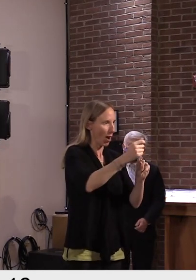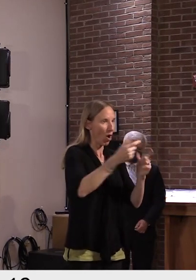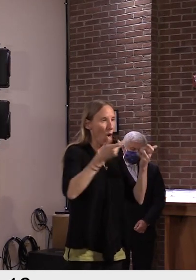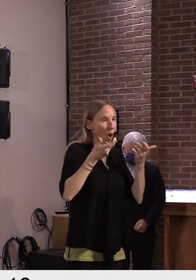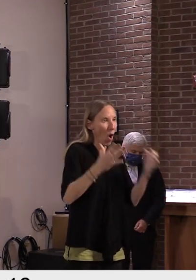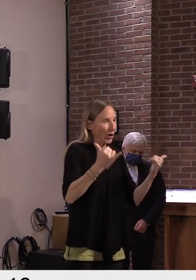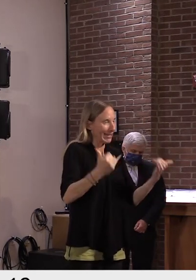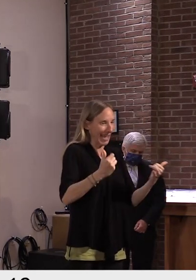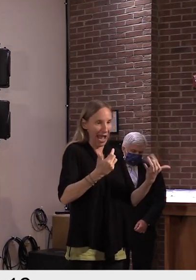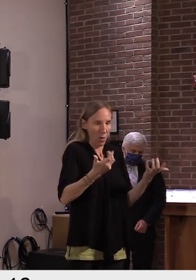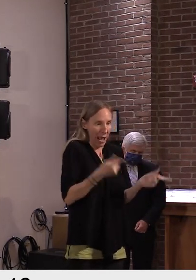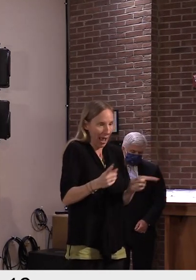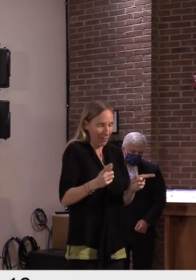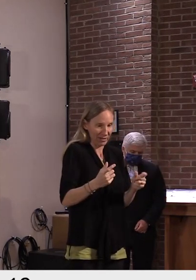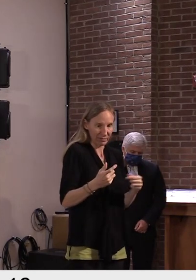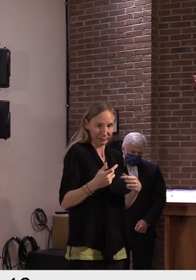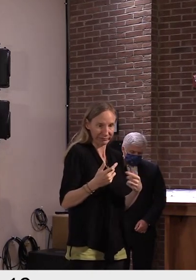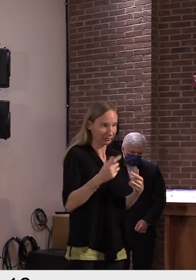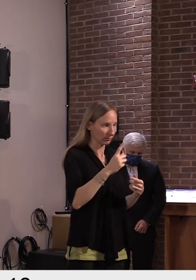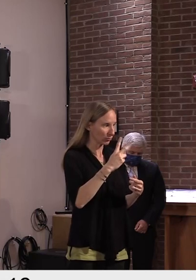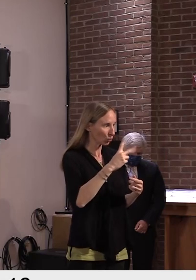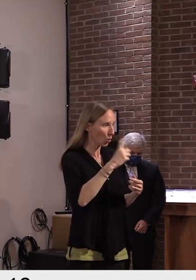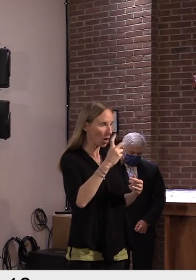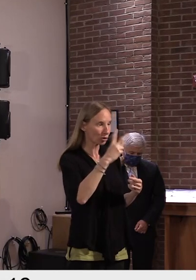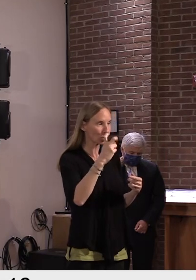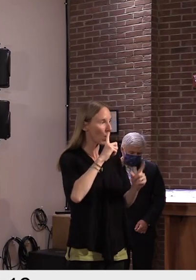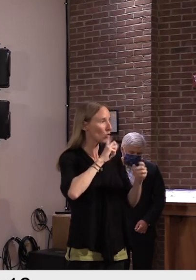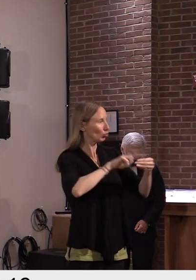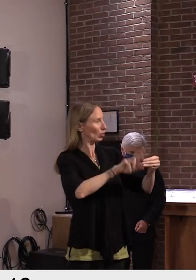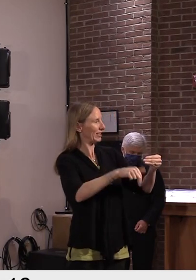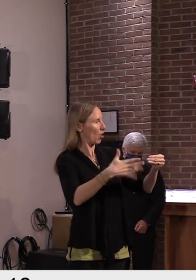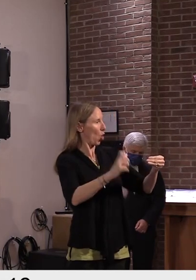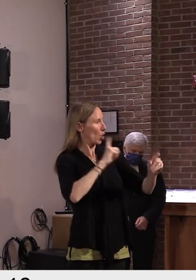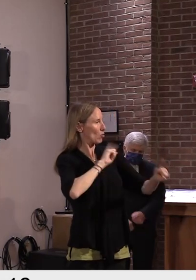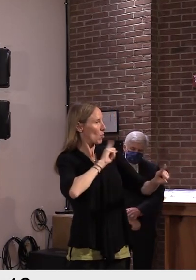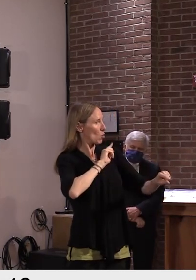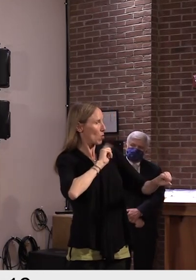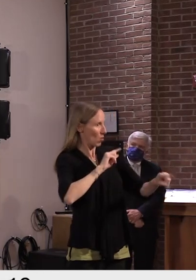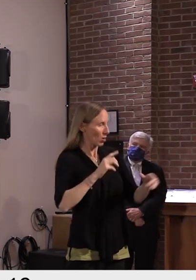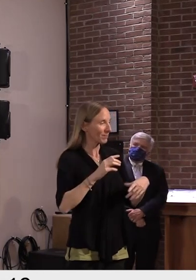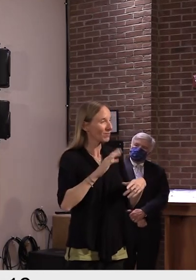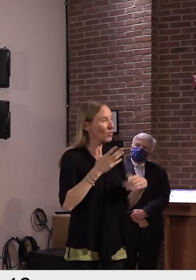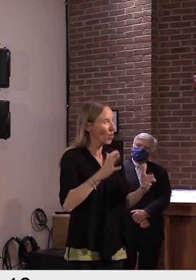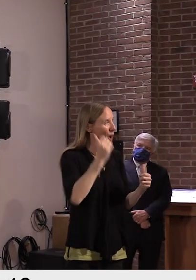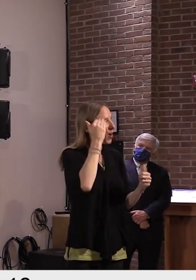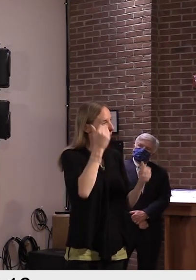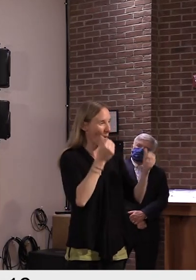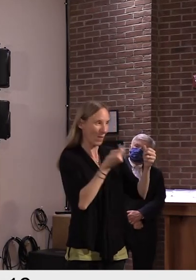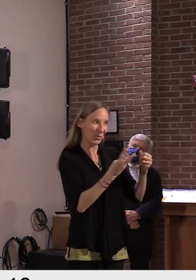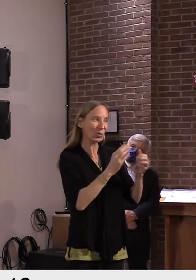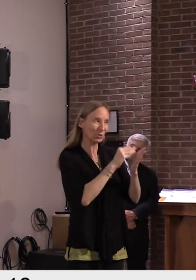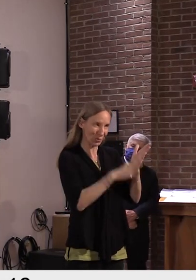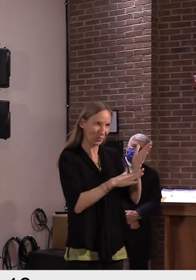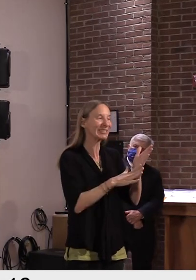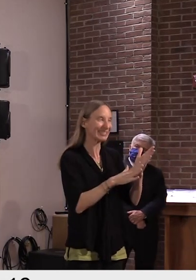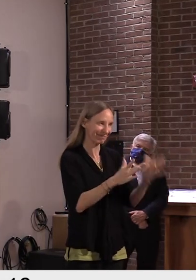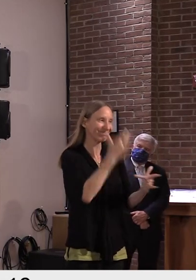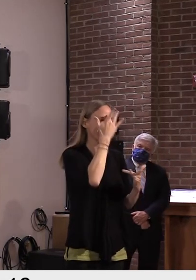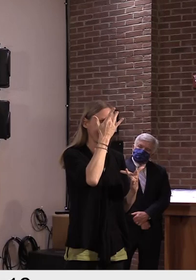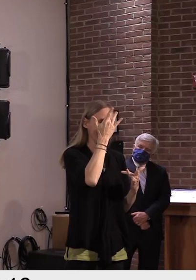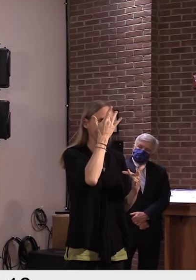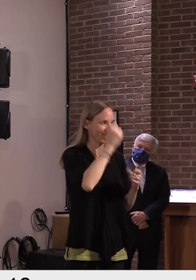of results reported so far. We already know a few students have indeed tested positive,